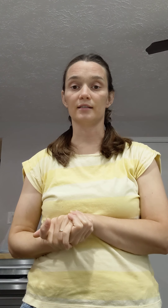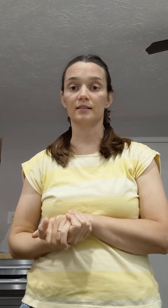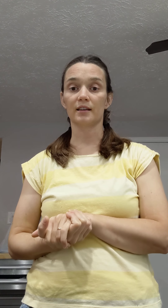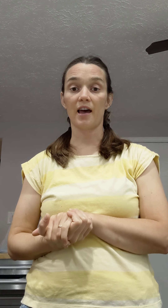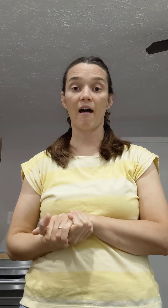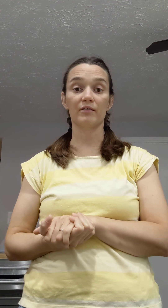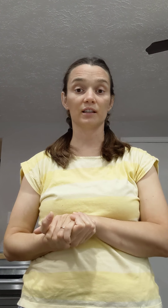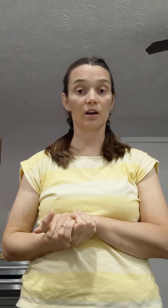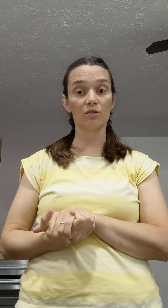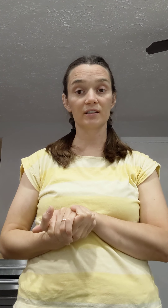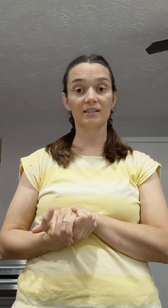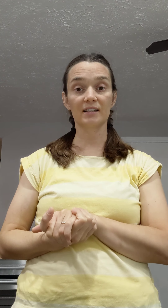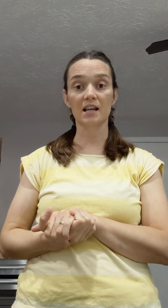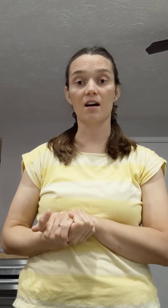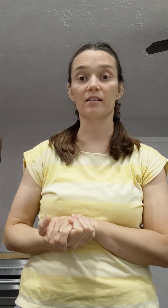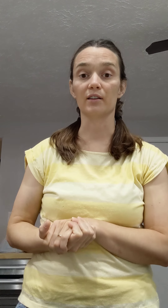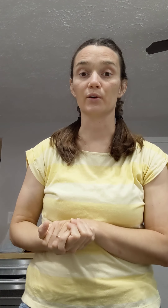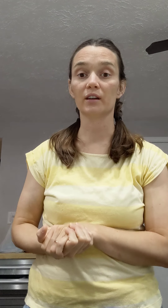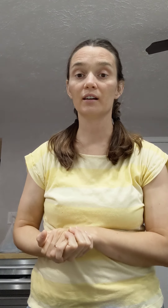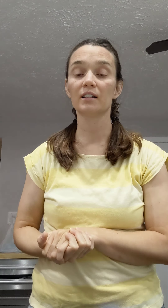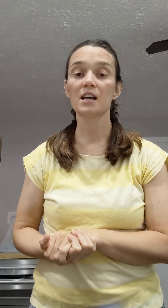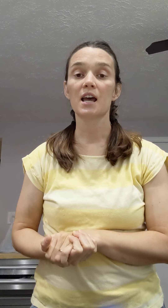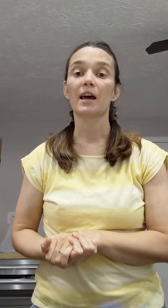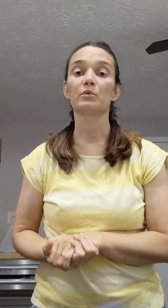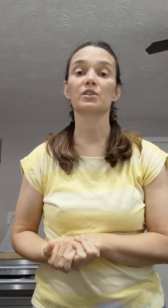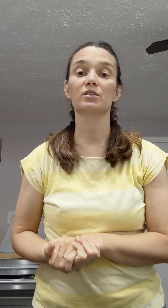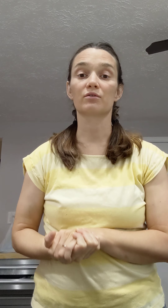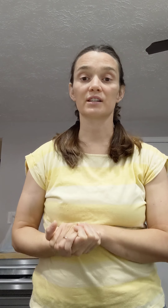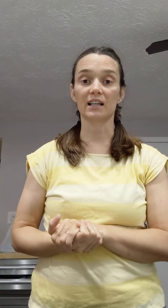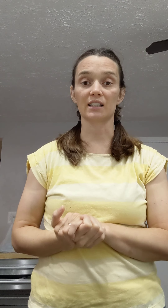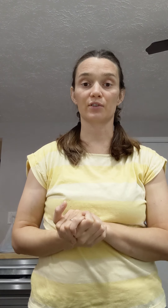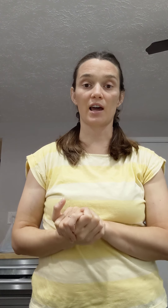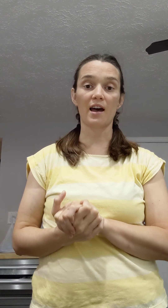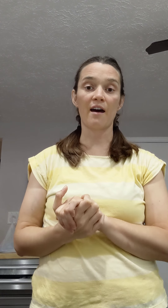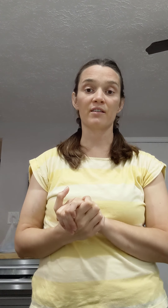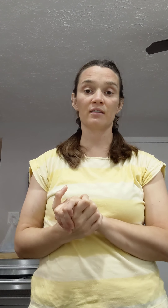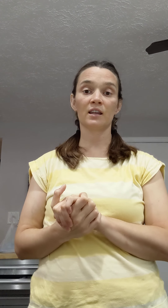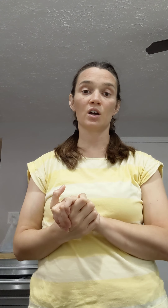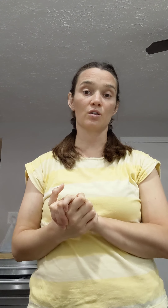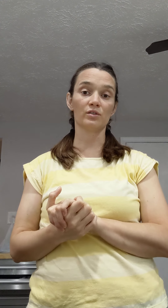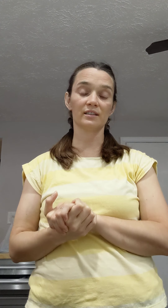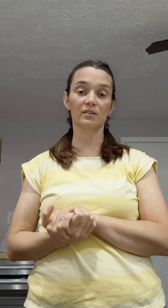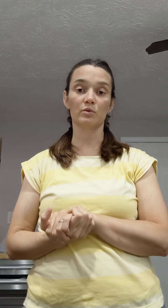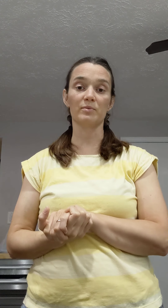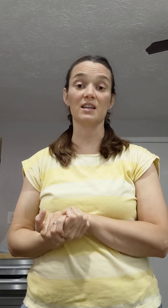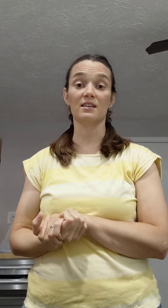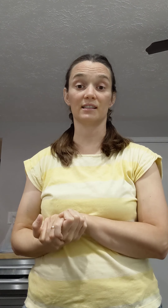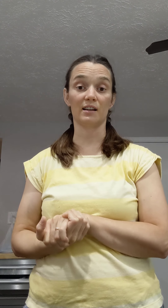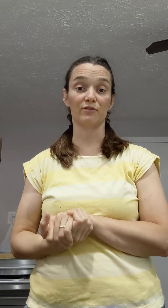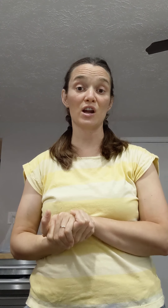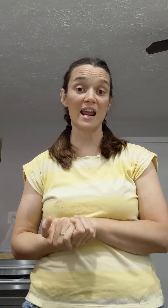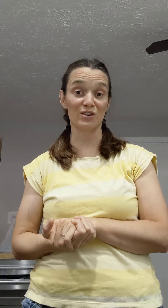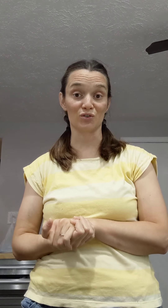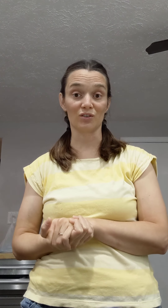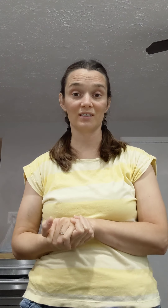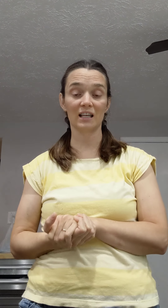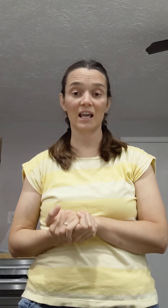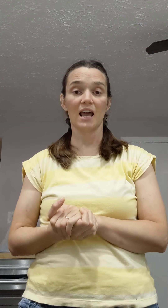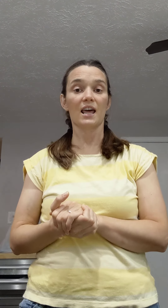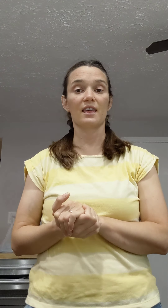heavenly hosts sing hallelujah. And we'll just do three signs for that heavenly hosts will be the sign for angels. And